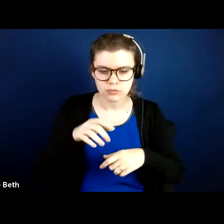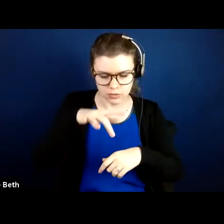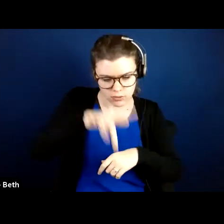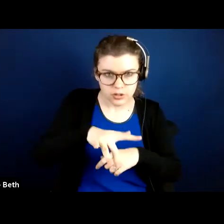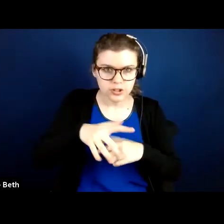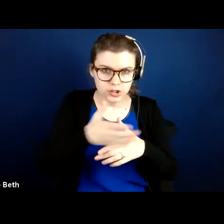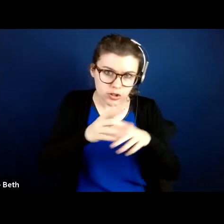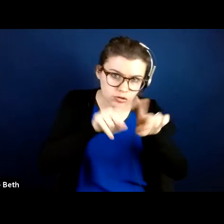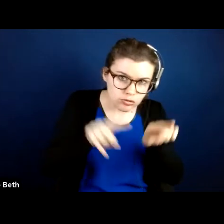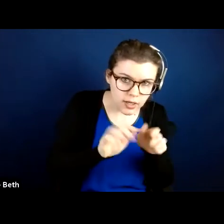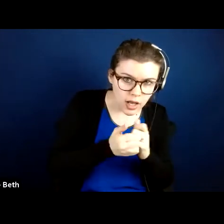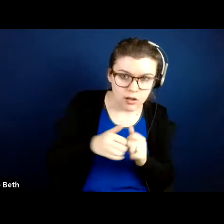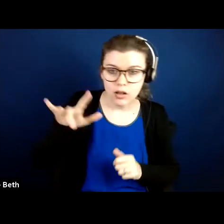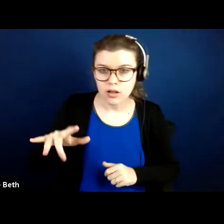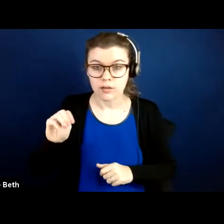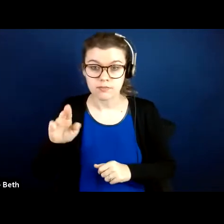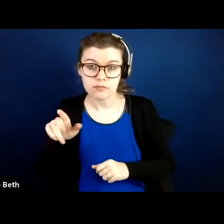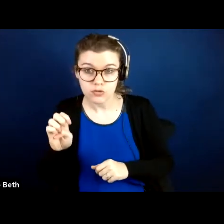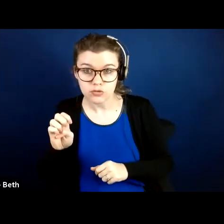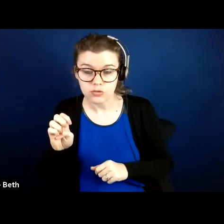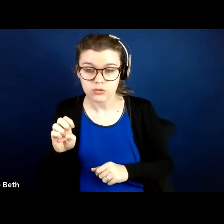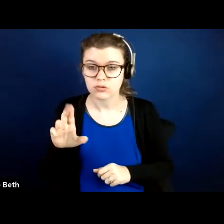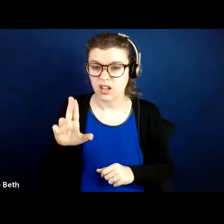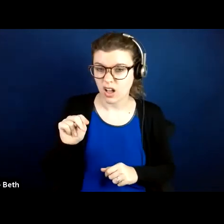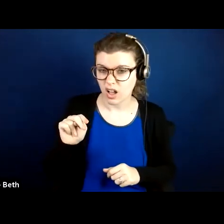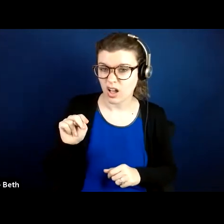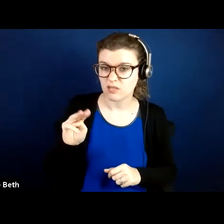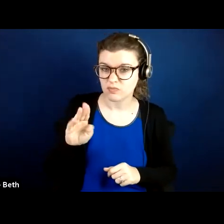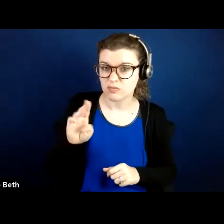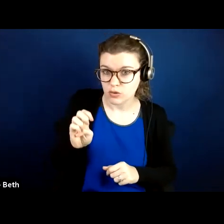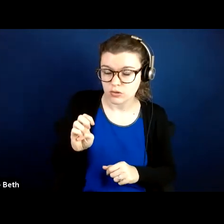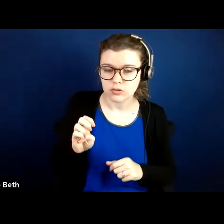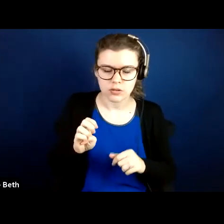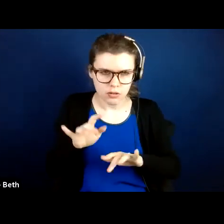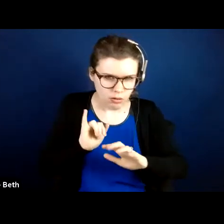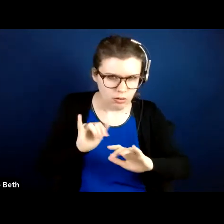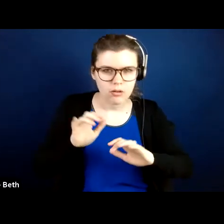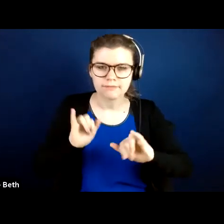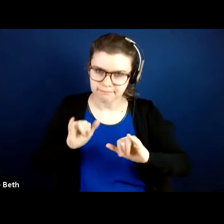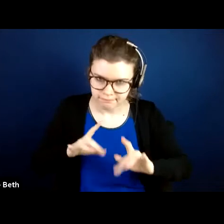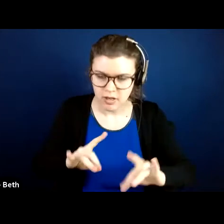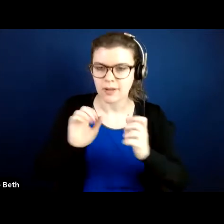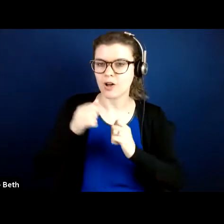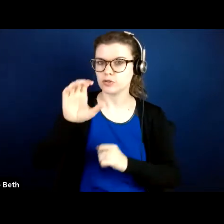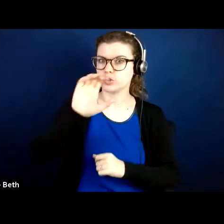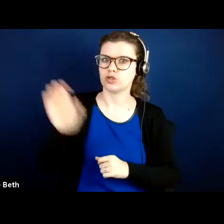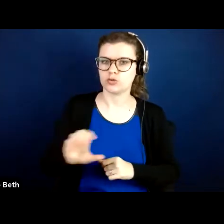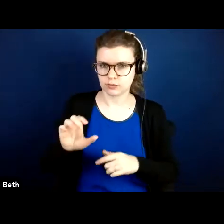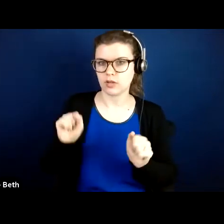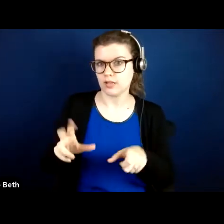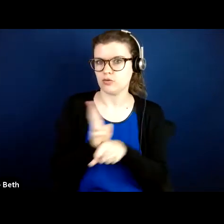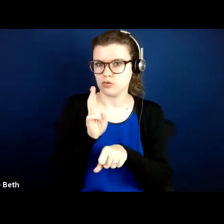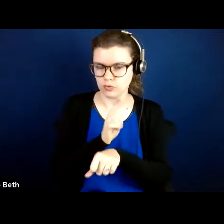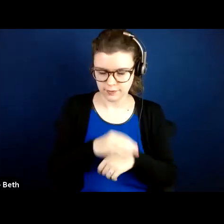muting and unmuting, and getting used to a few of those quirks of how the Zoom platform works. Once you're familiar with the